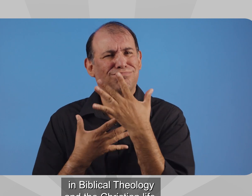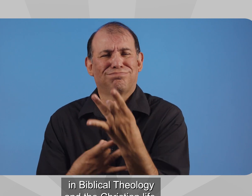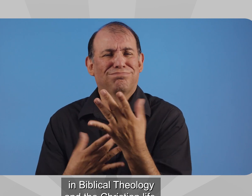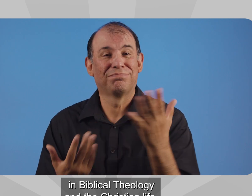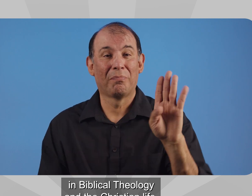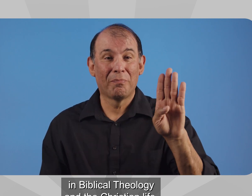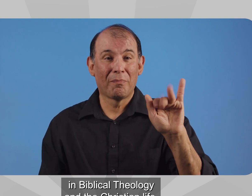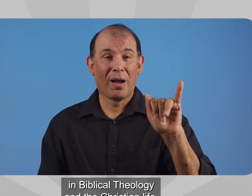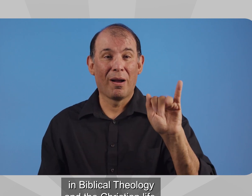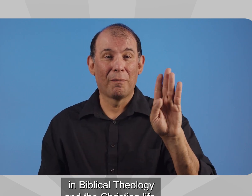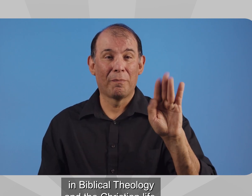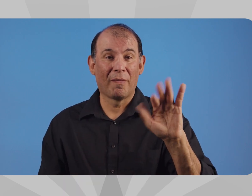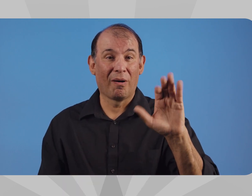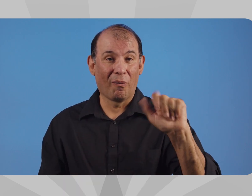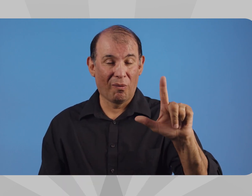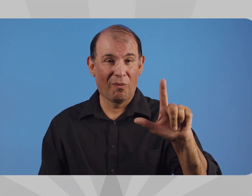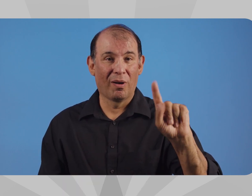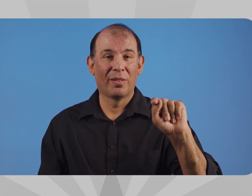and the Christian life.